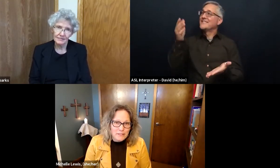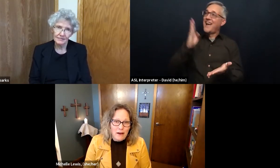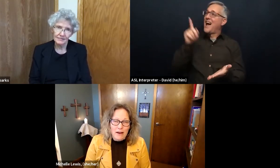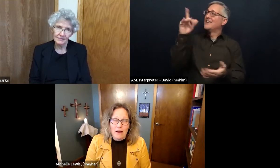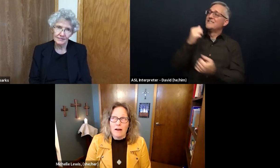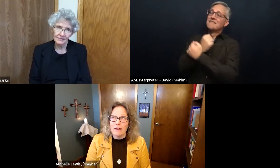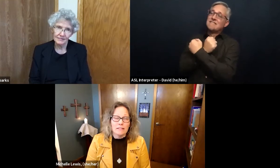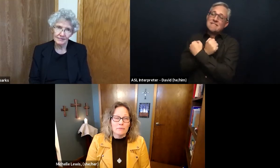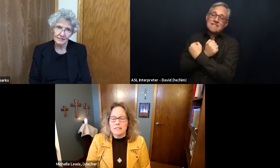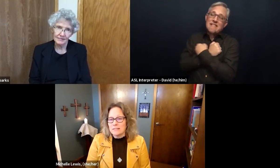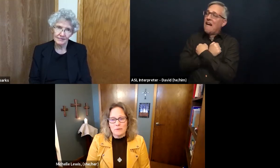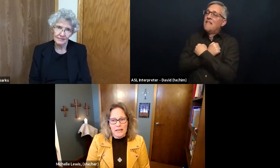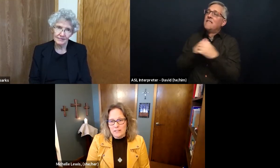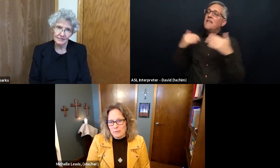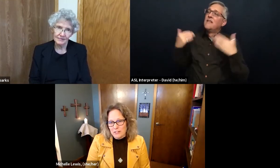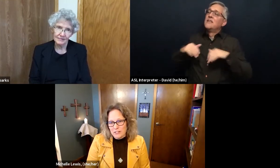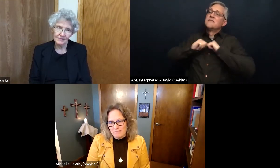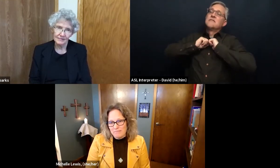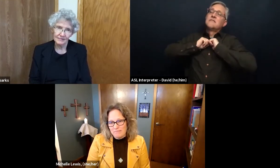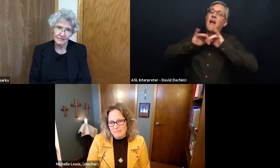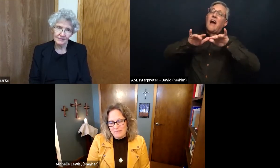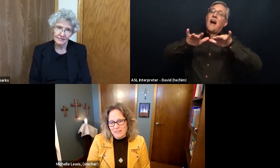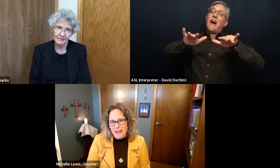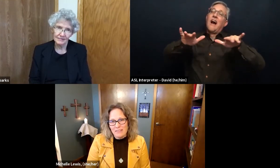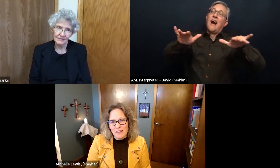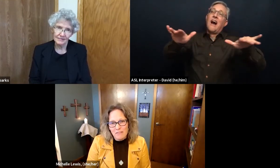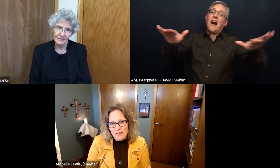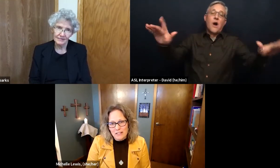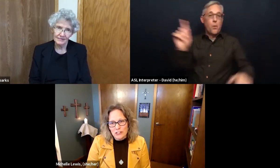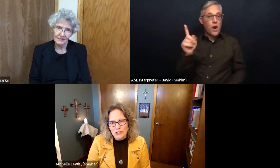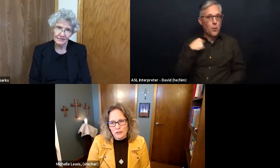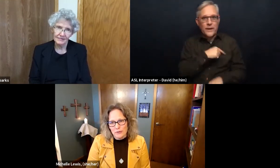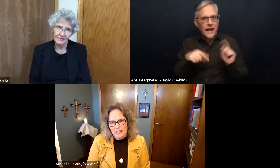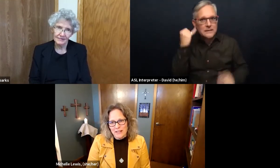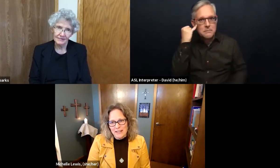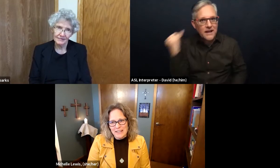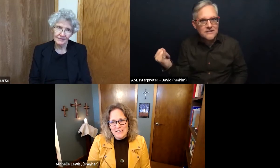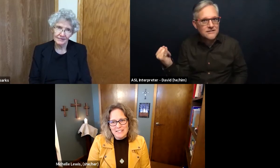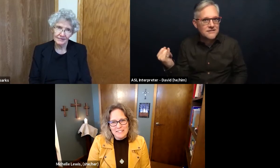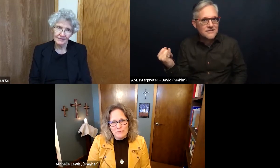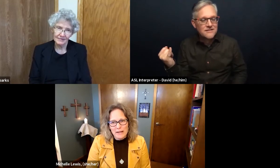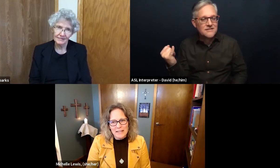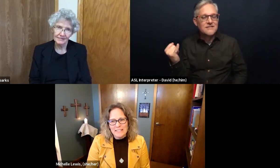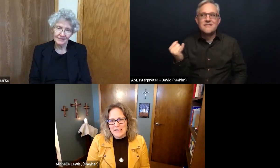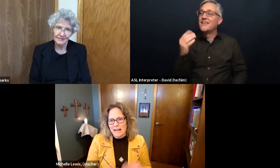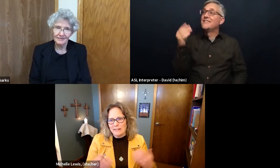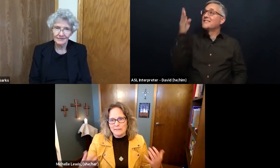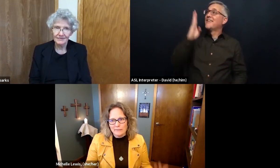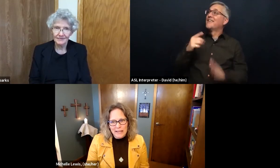into places we can't imagine. And love that is shown in ways that we